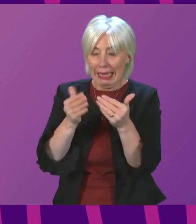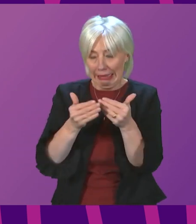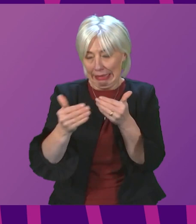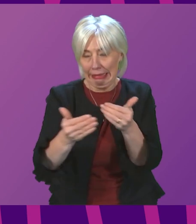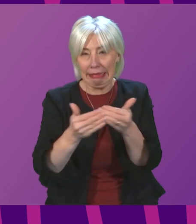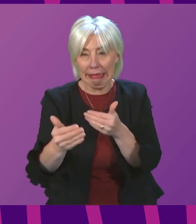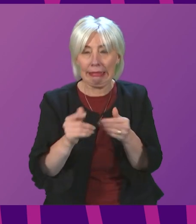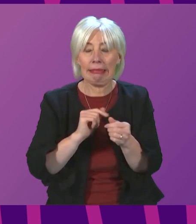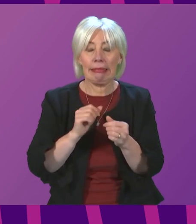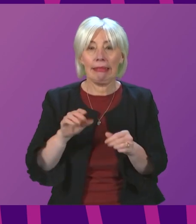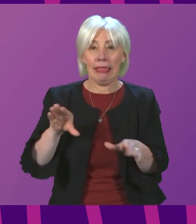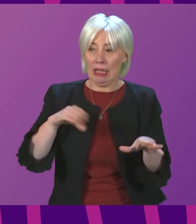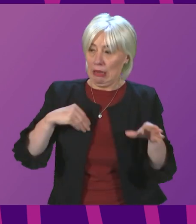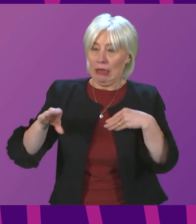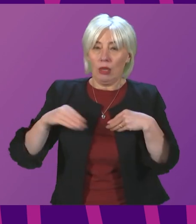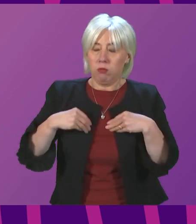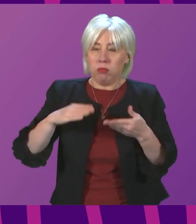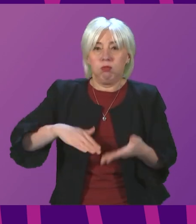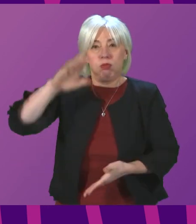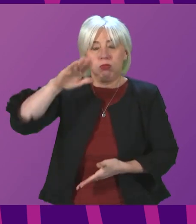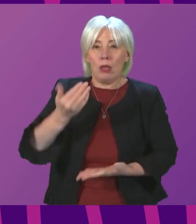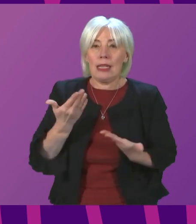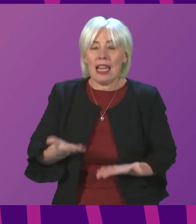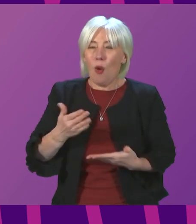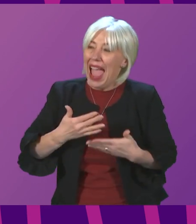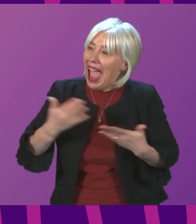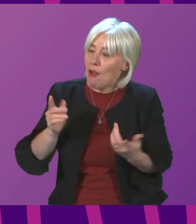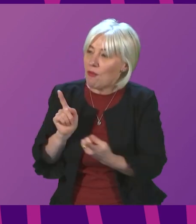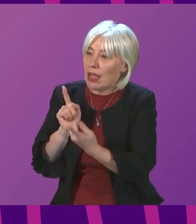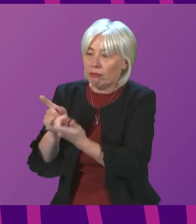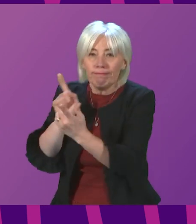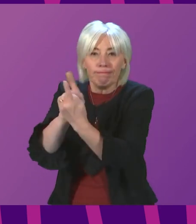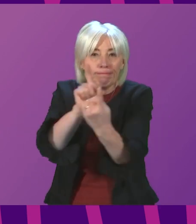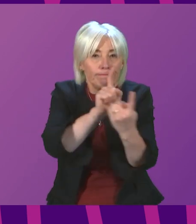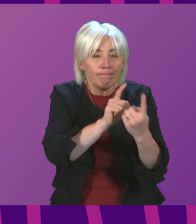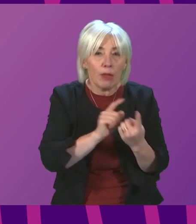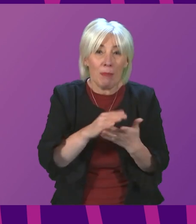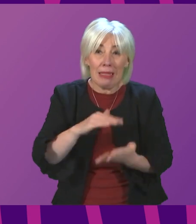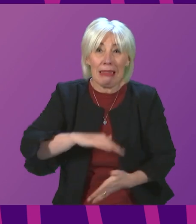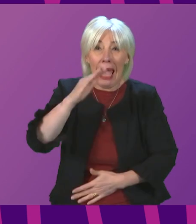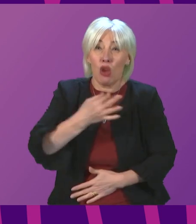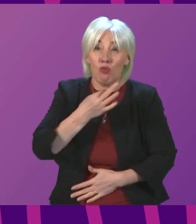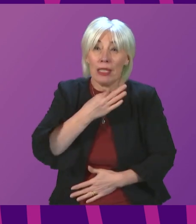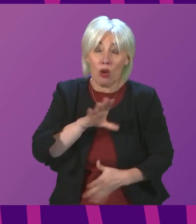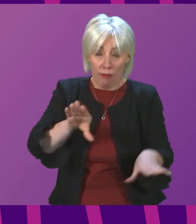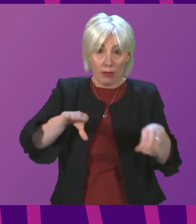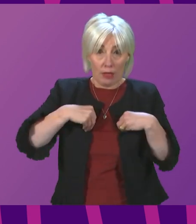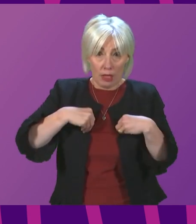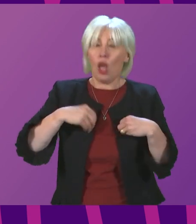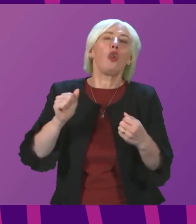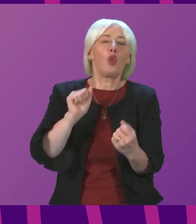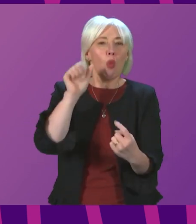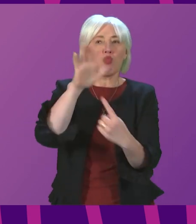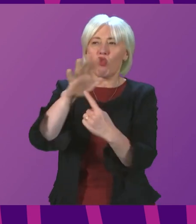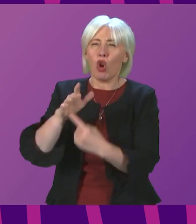With infections at such a high level just now, every interaction comes with a significant risk of catching the virus. So prioritise the